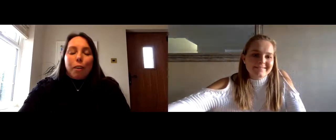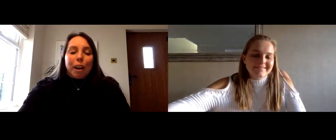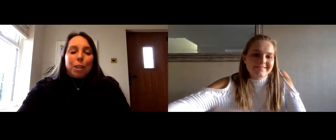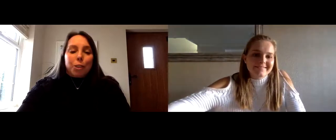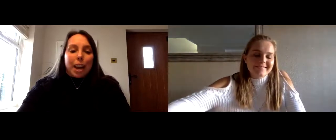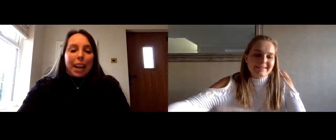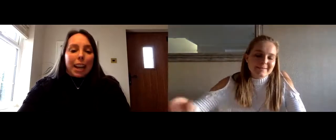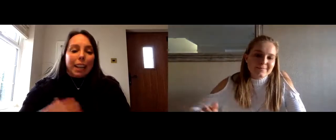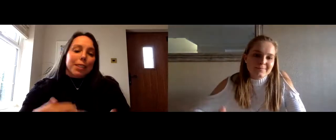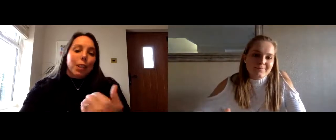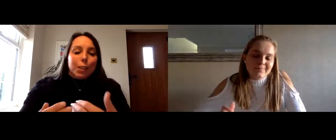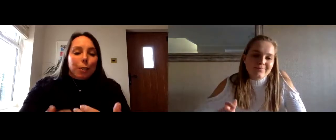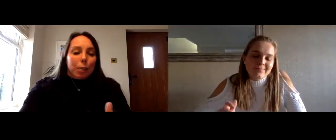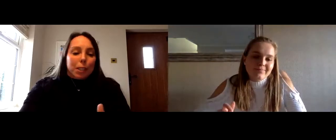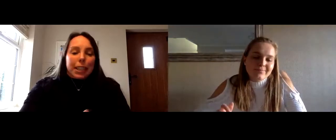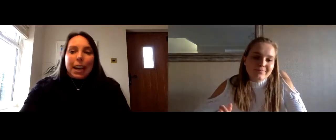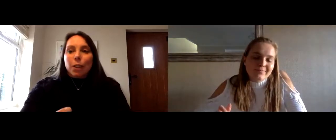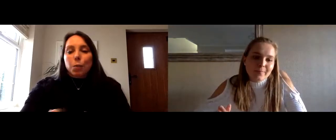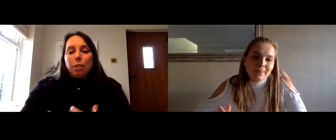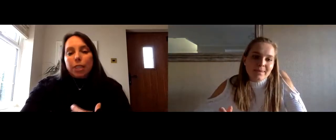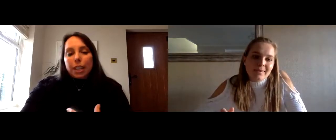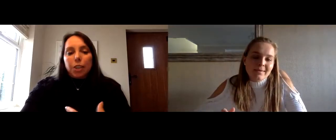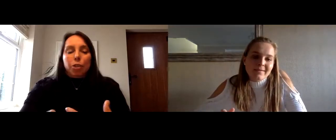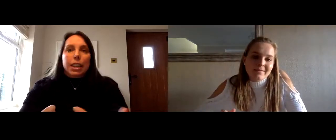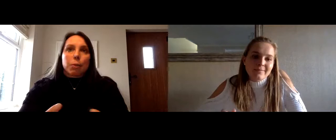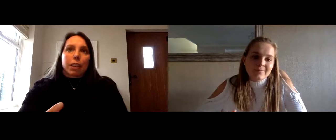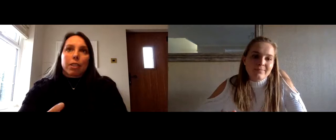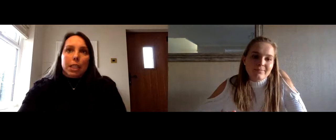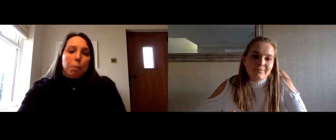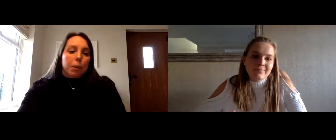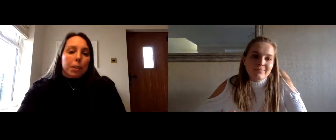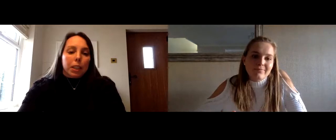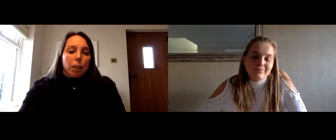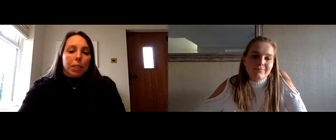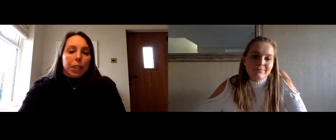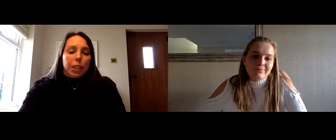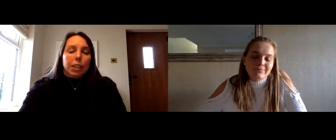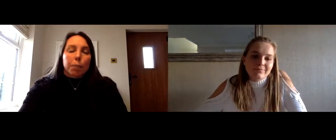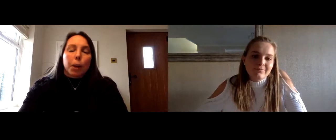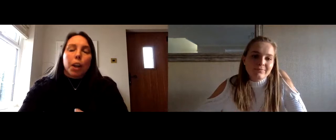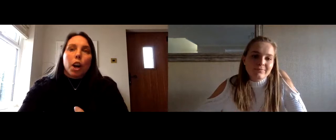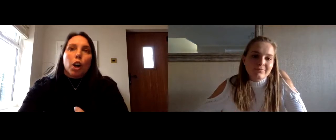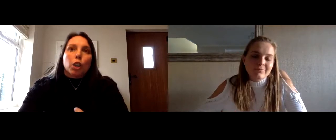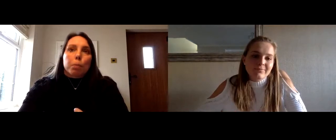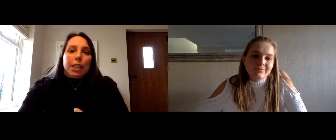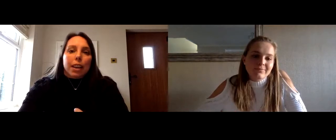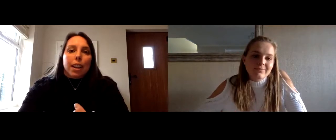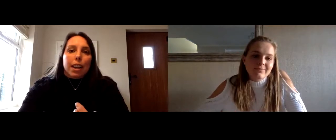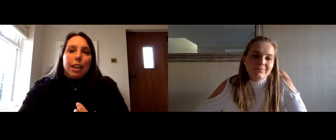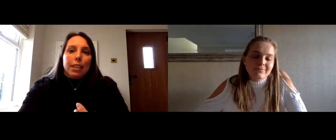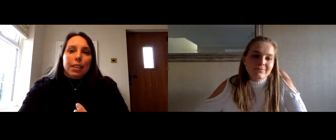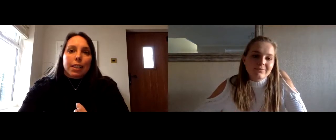it's a lot of hours training there's lots of ups and downs whether it's injuries whether it's disappointments at competitions but 100